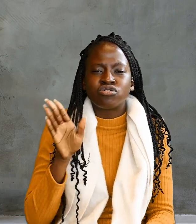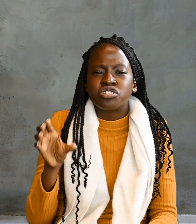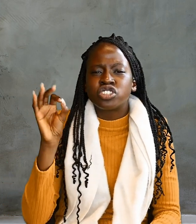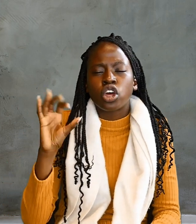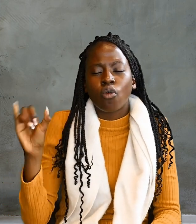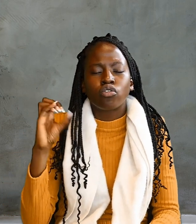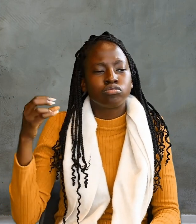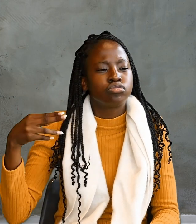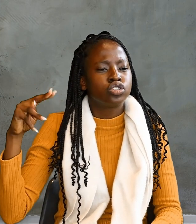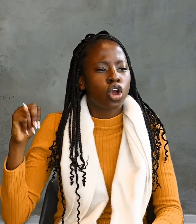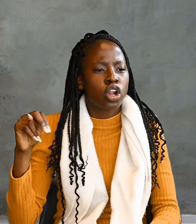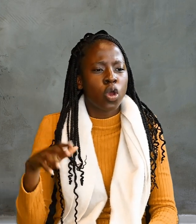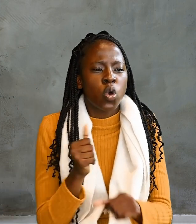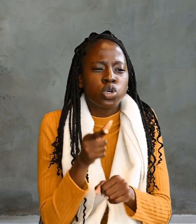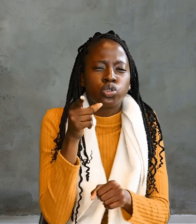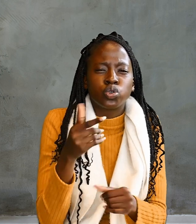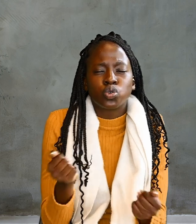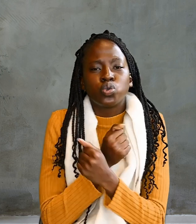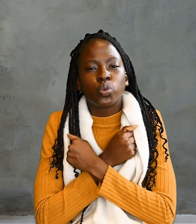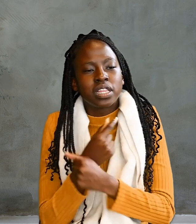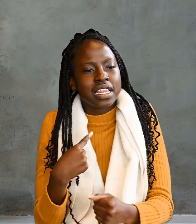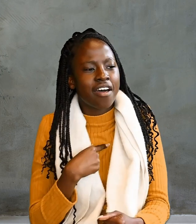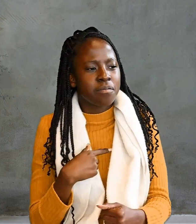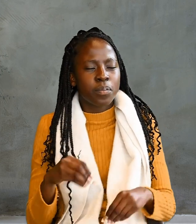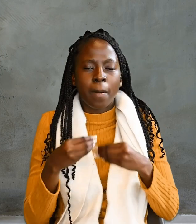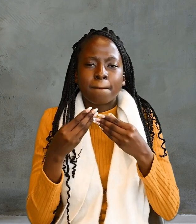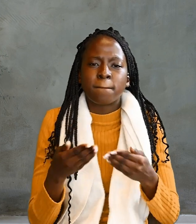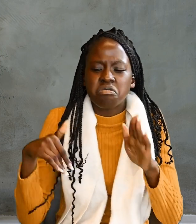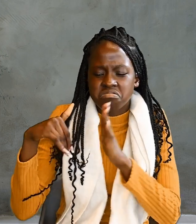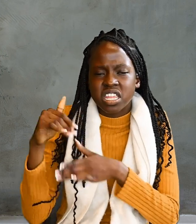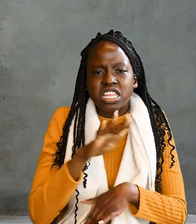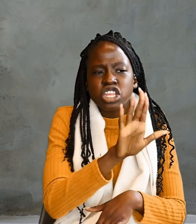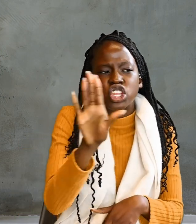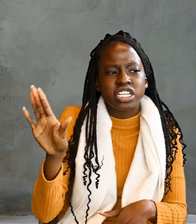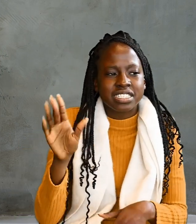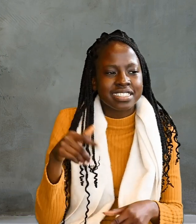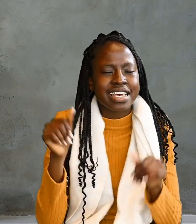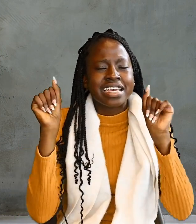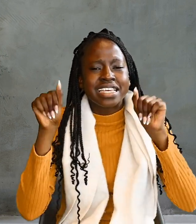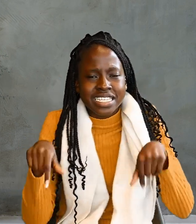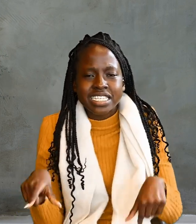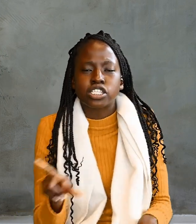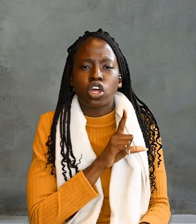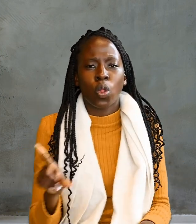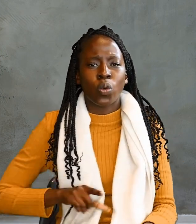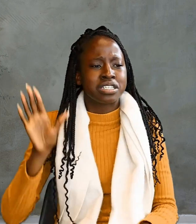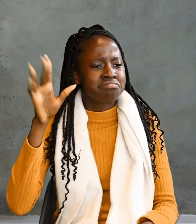son of John, do you love me more than these? Yes, Lord, he